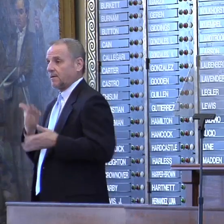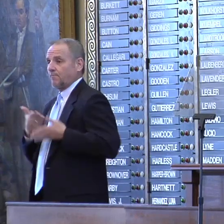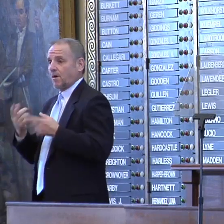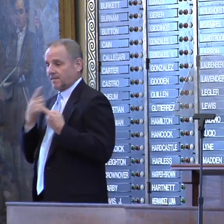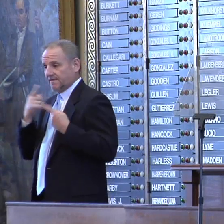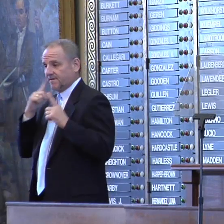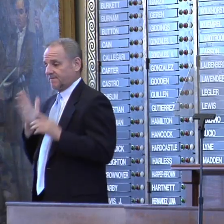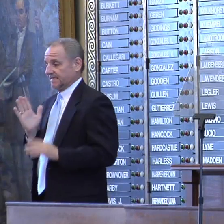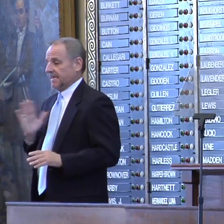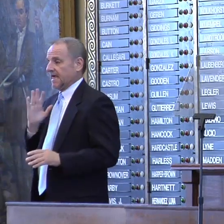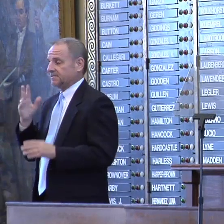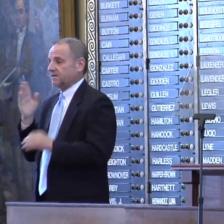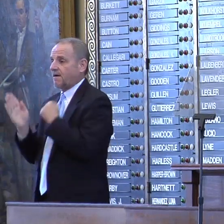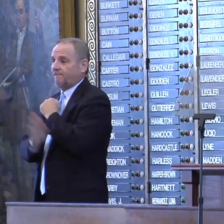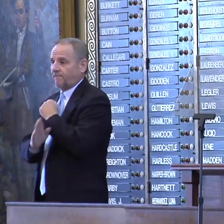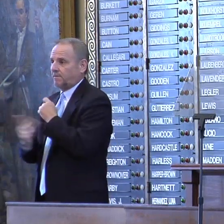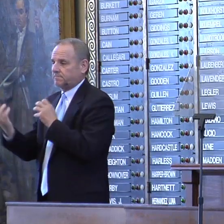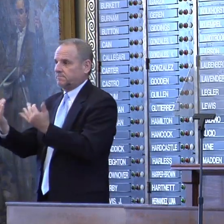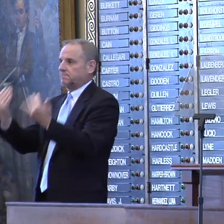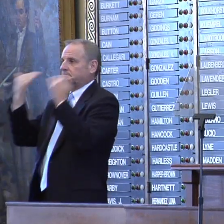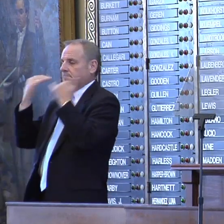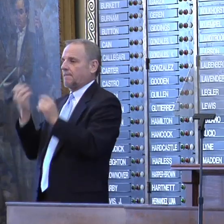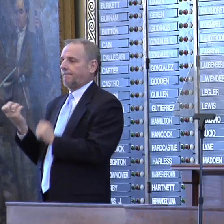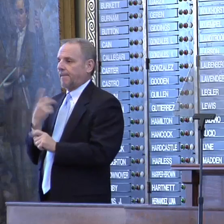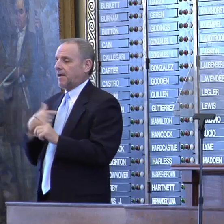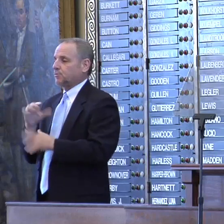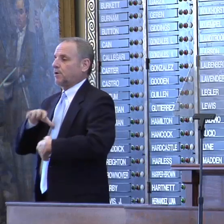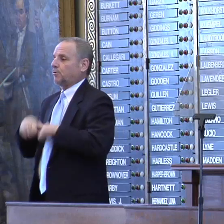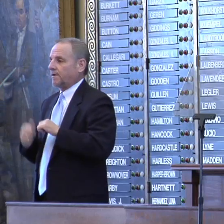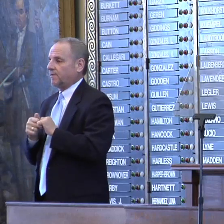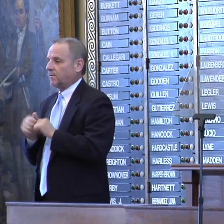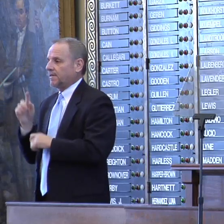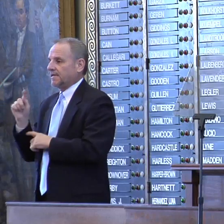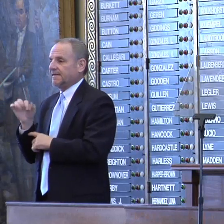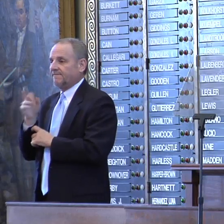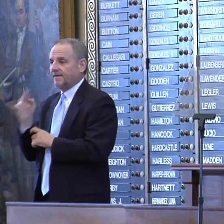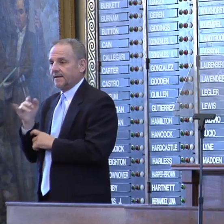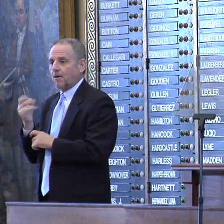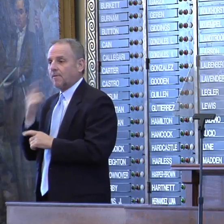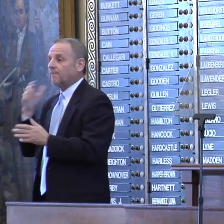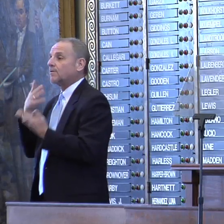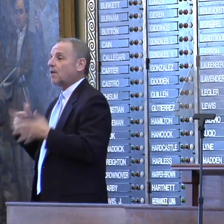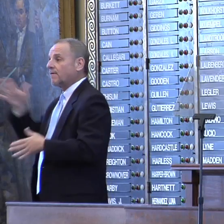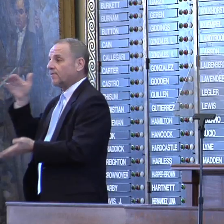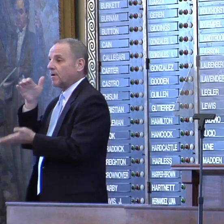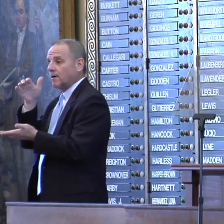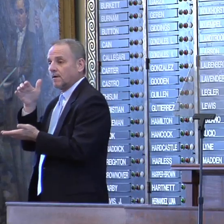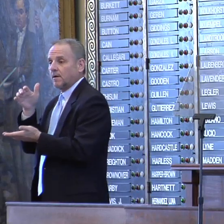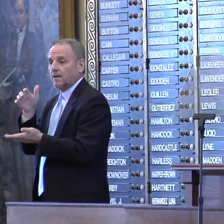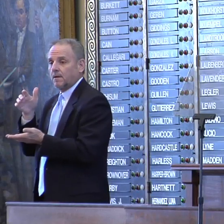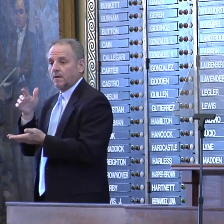this last fall rushing back as we grieved with Tiffany Hartley over the loss of her husband David